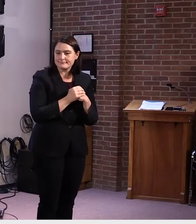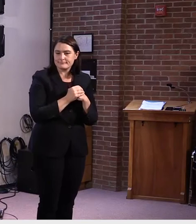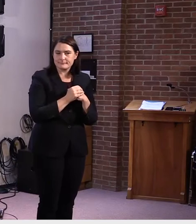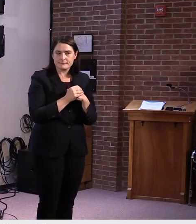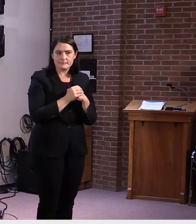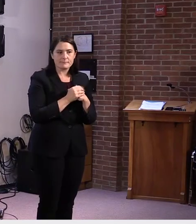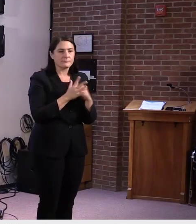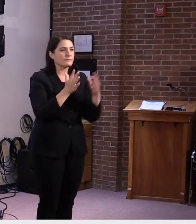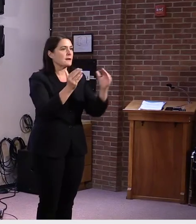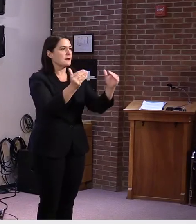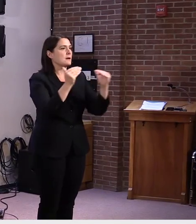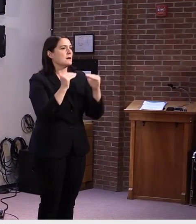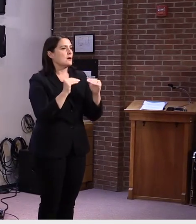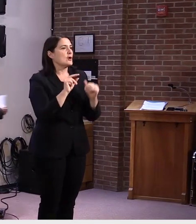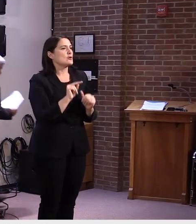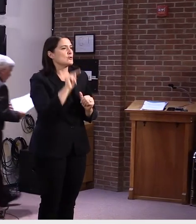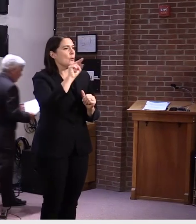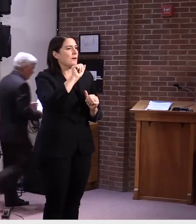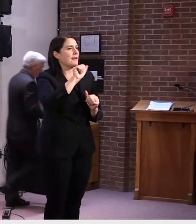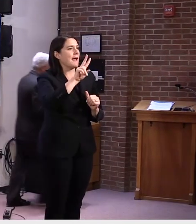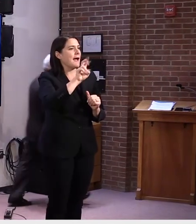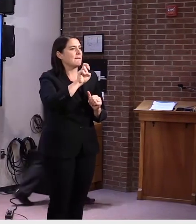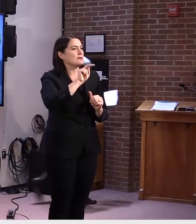Cliff Cooper, North Avenue News.